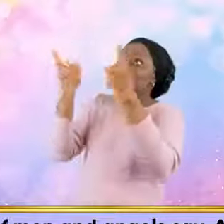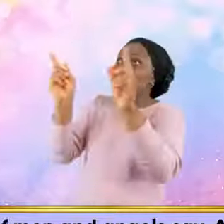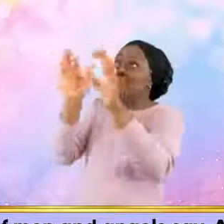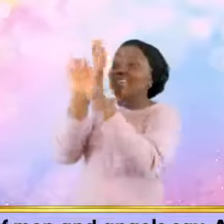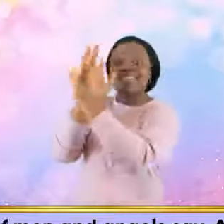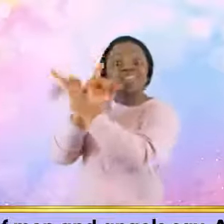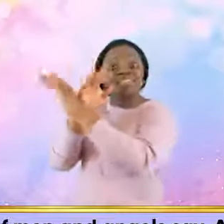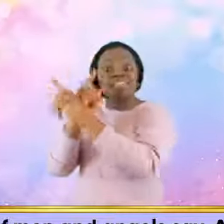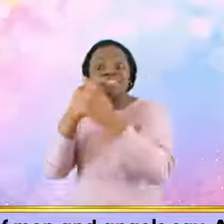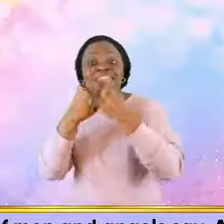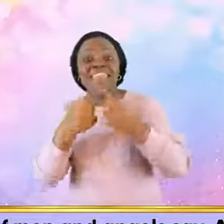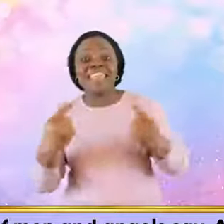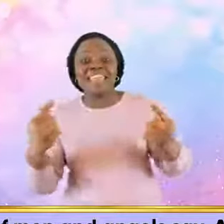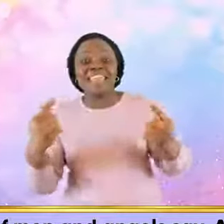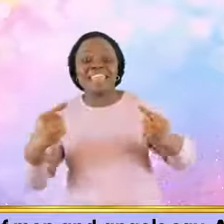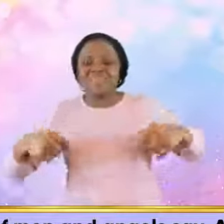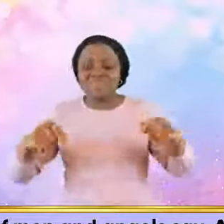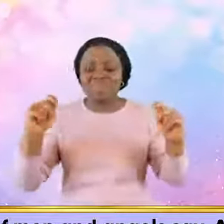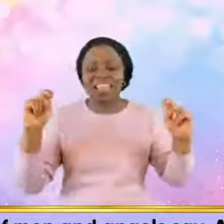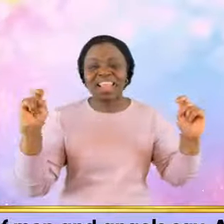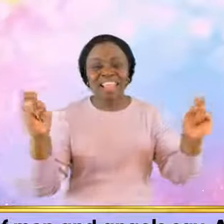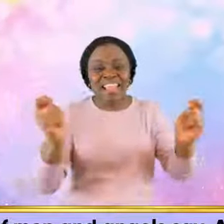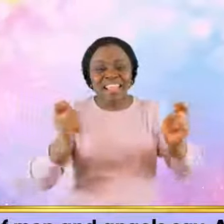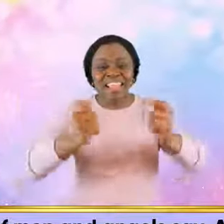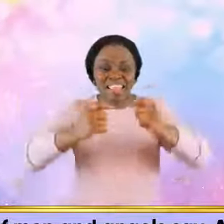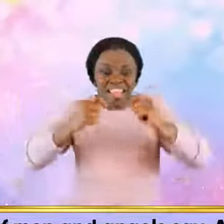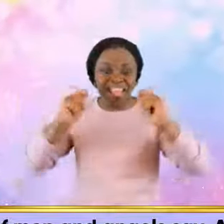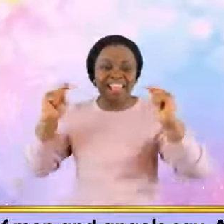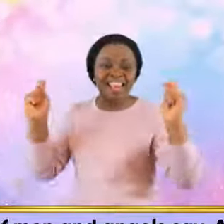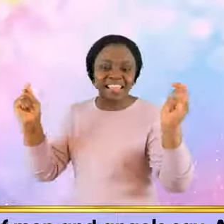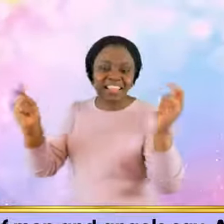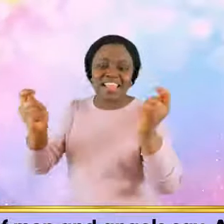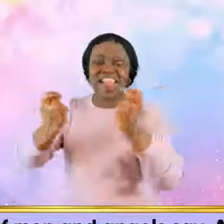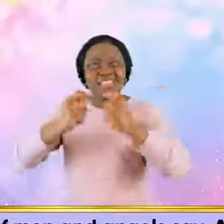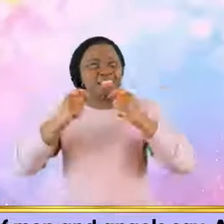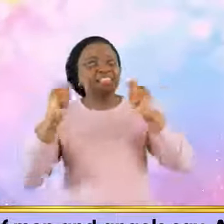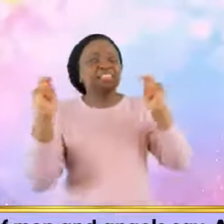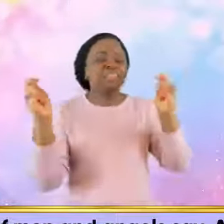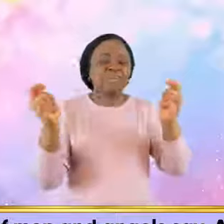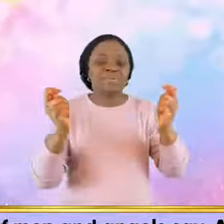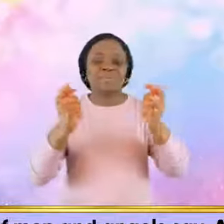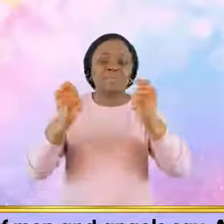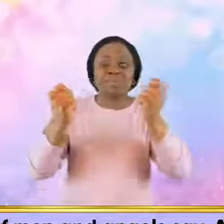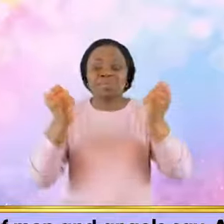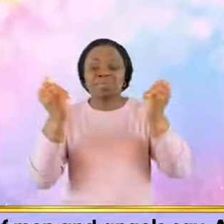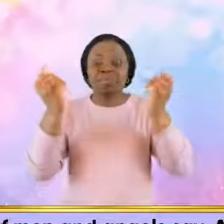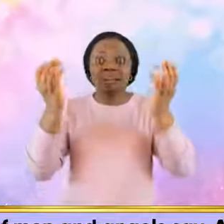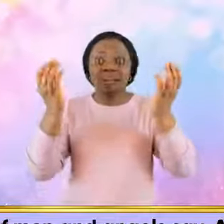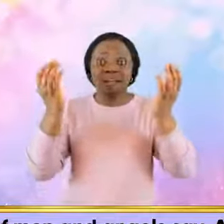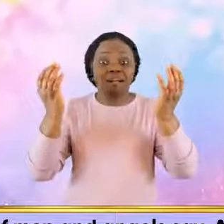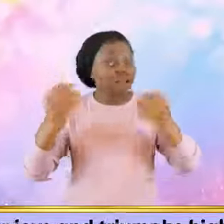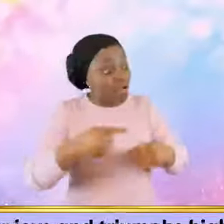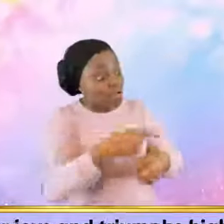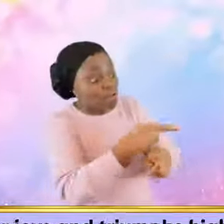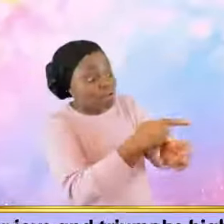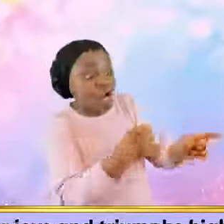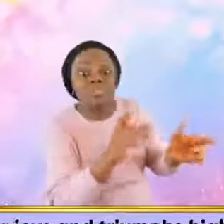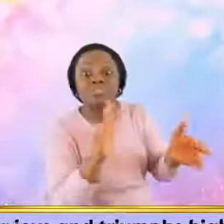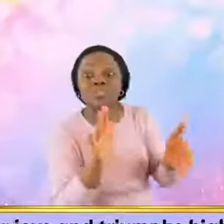angels say, Alleluia! 3 Praise